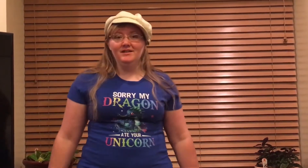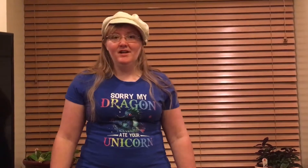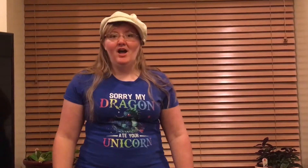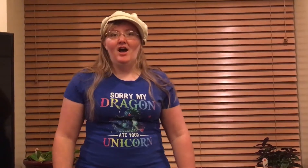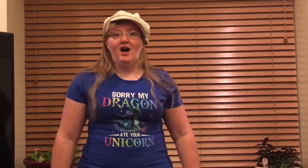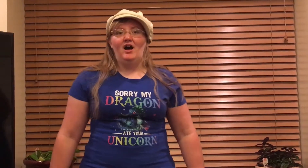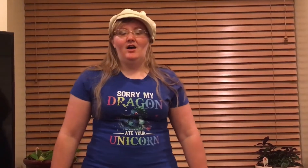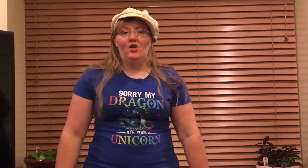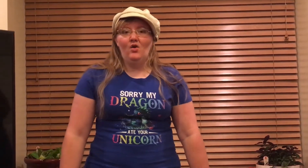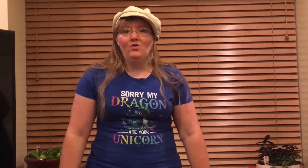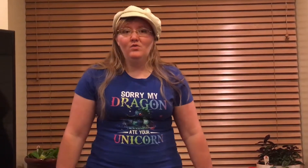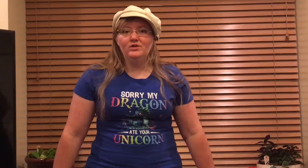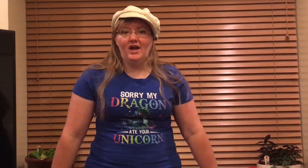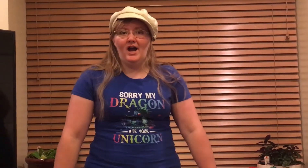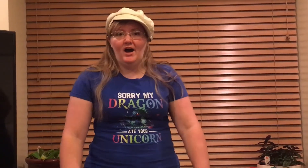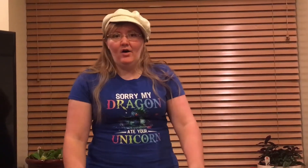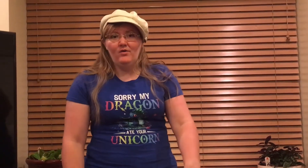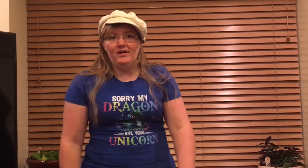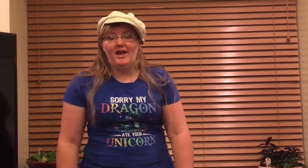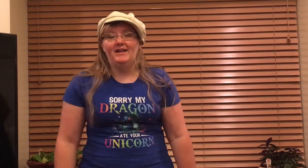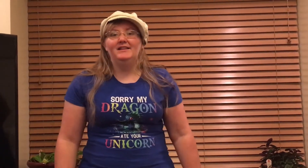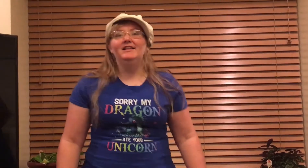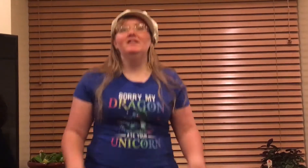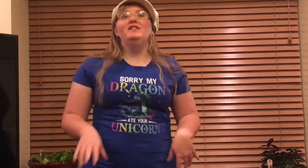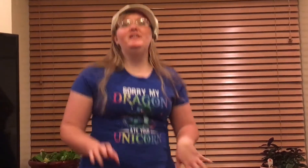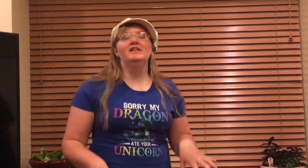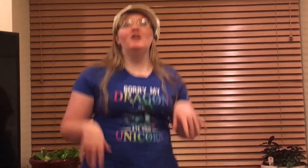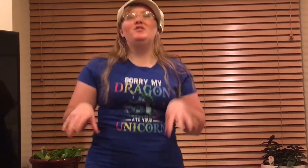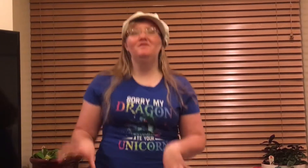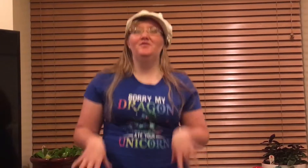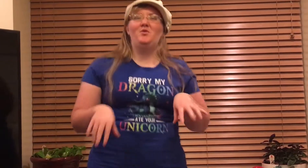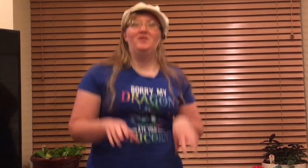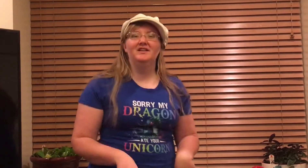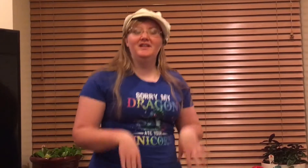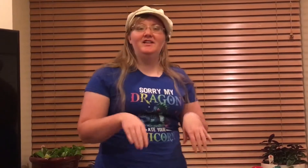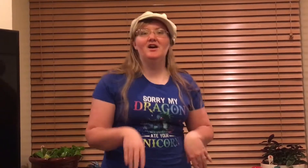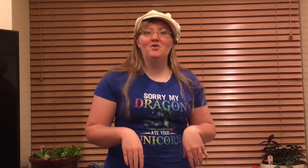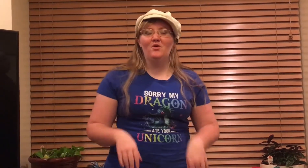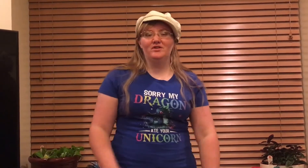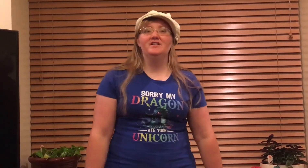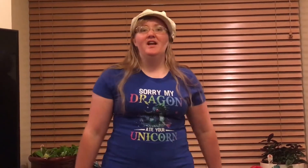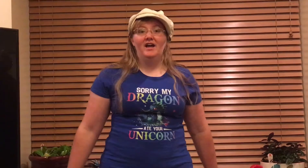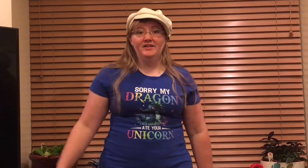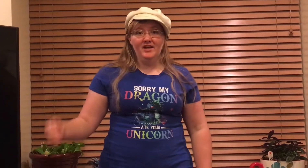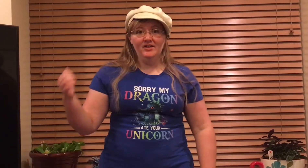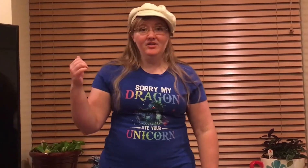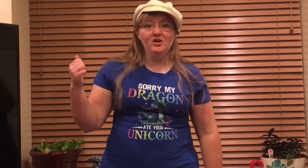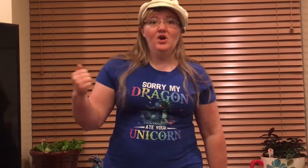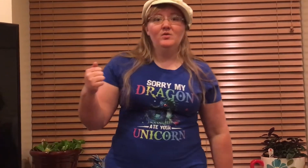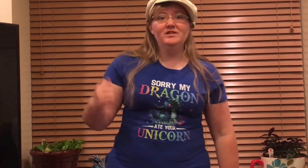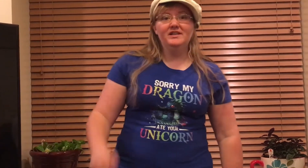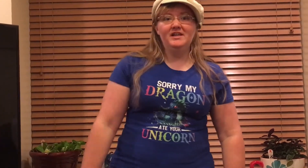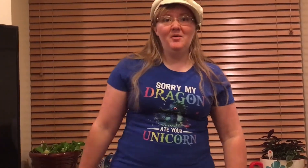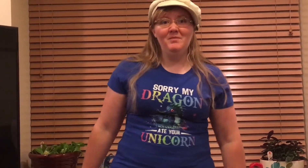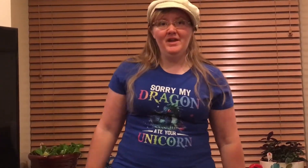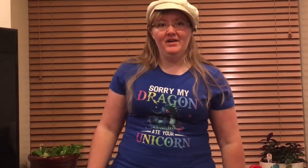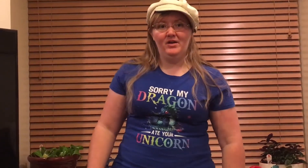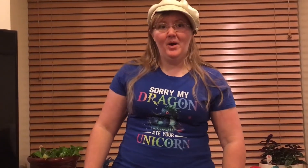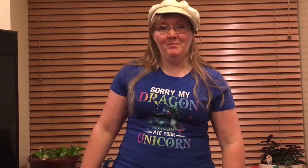an old cow and a little young foal, a little young horse. And the other was leading a mare, a